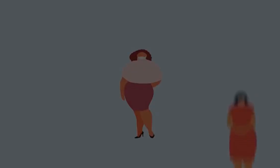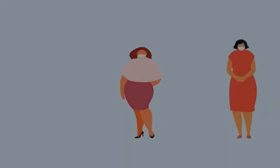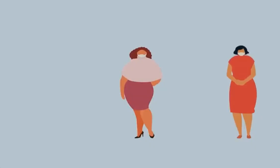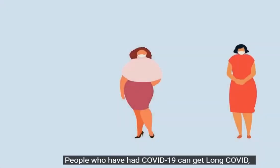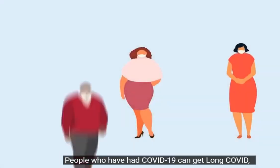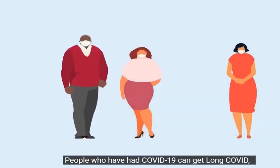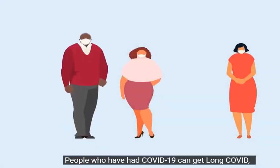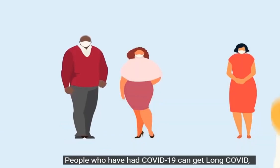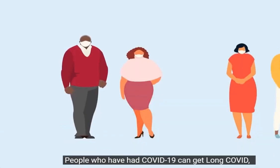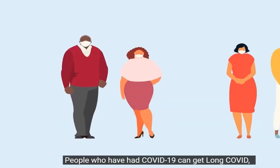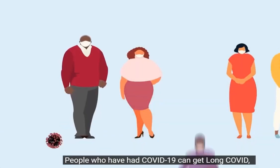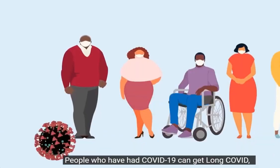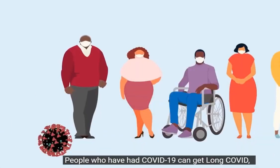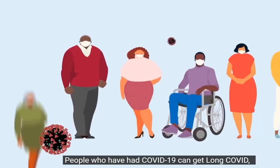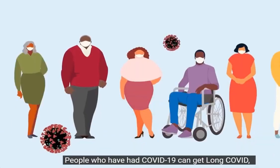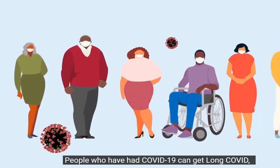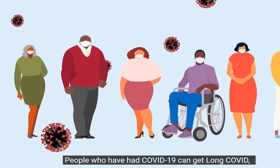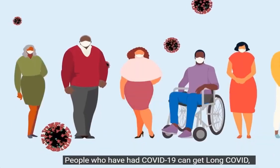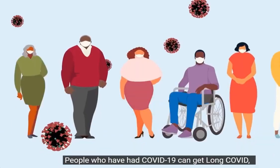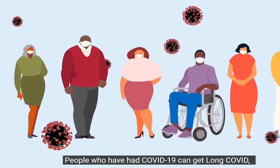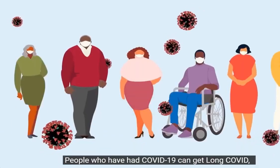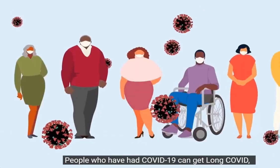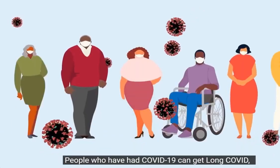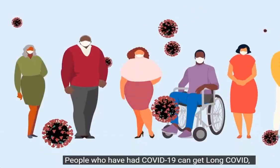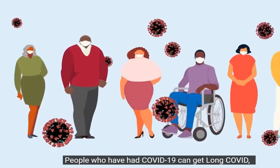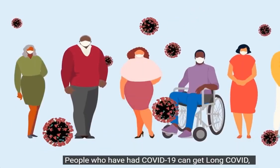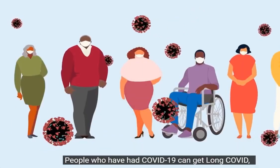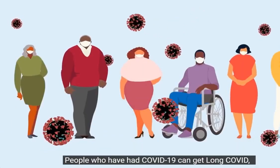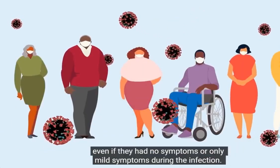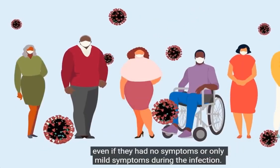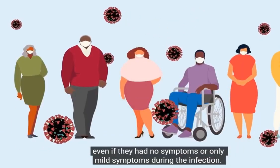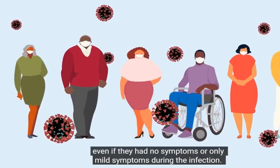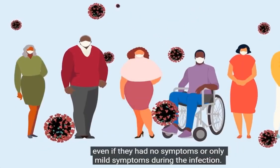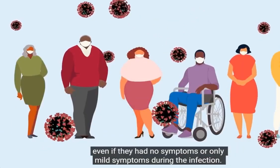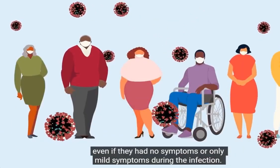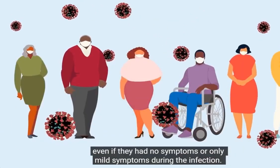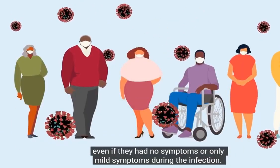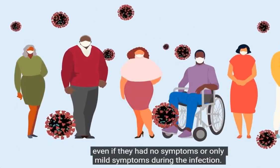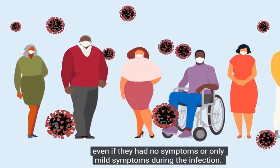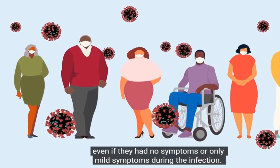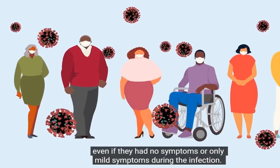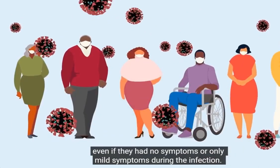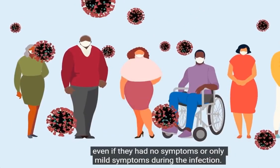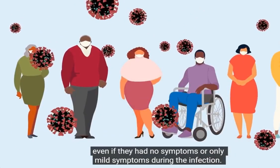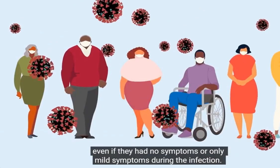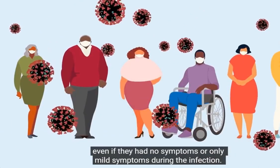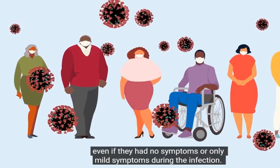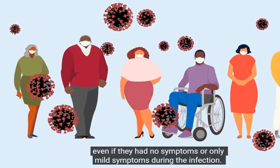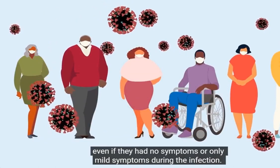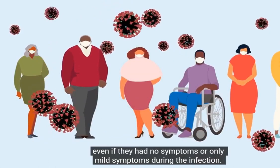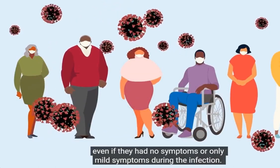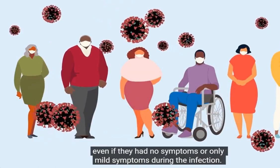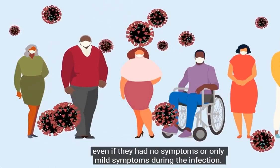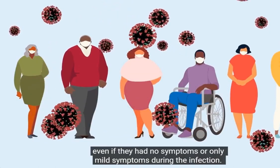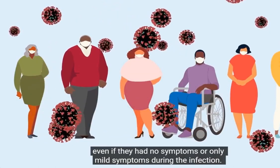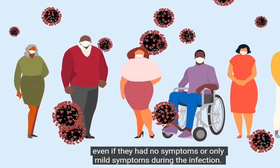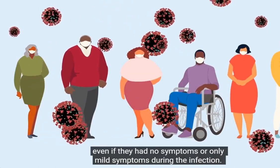People who have had COVID-19 can get long COVID, even if they had no symptoms or only mild symptoms